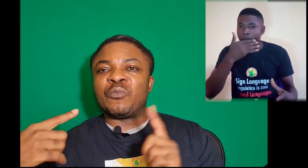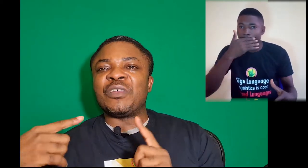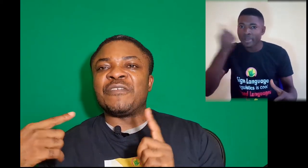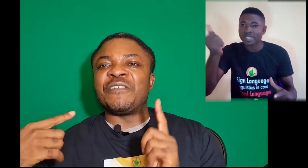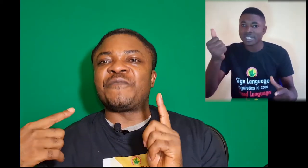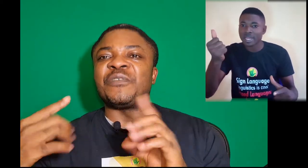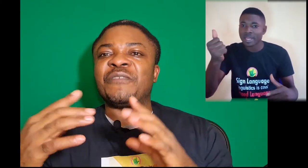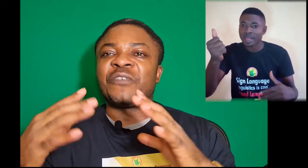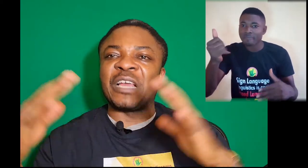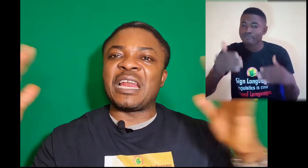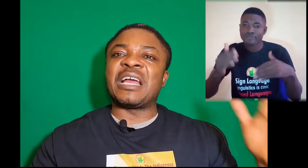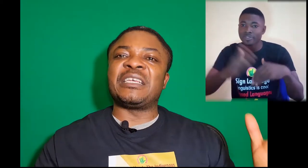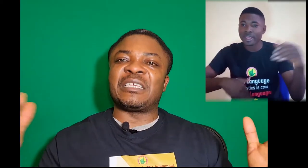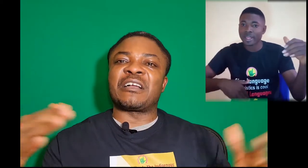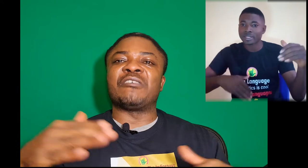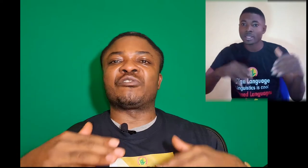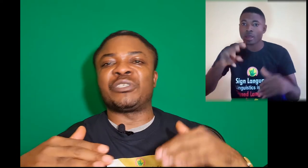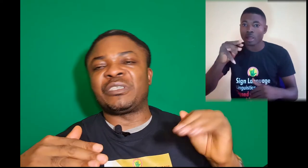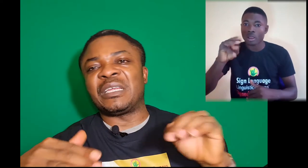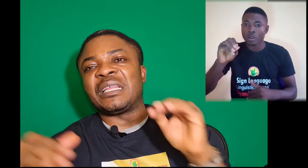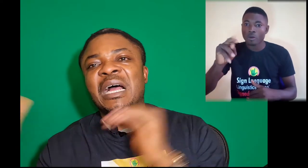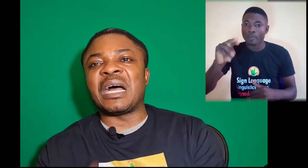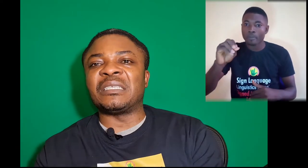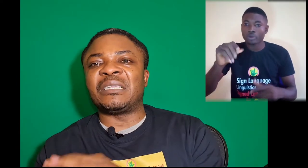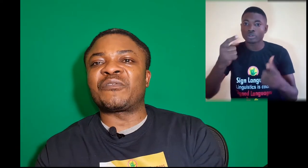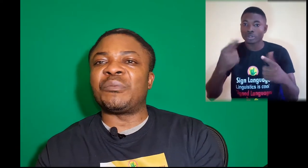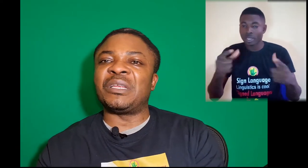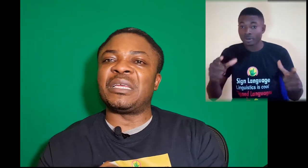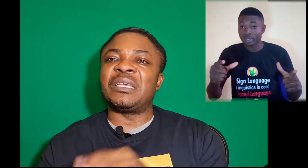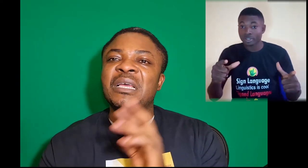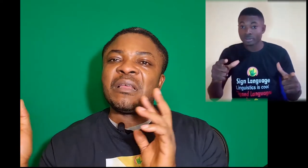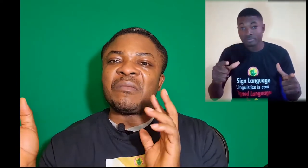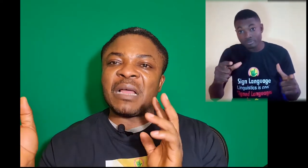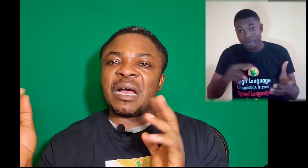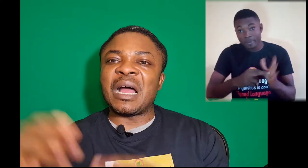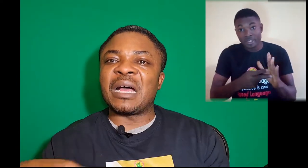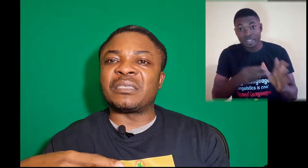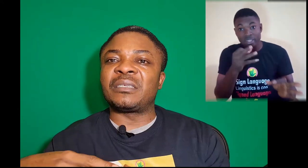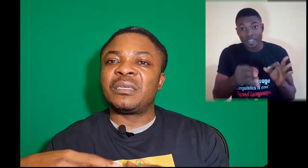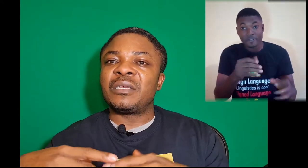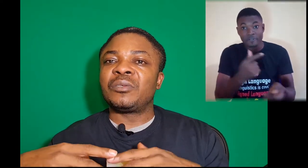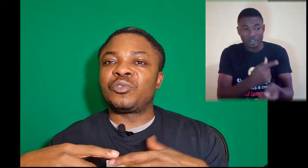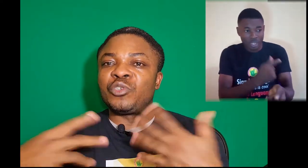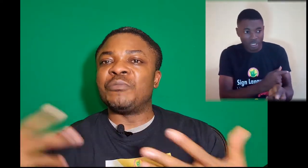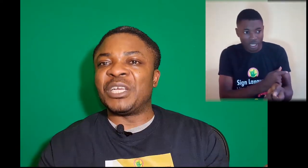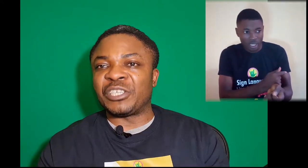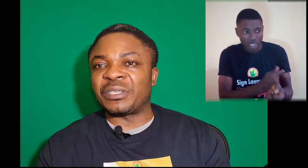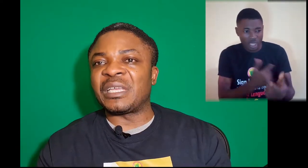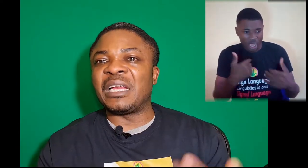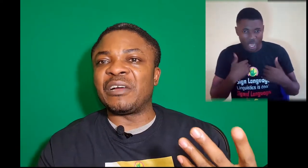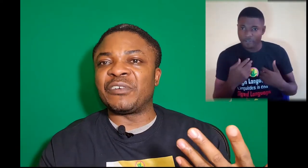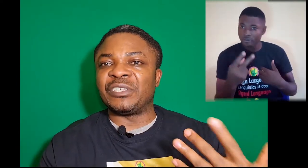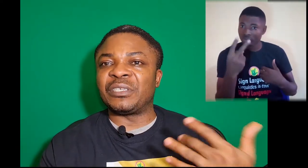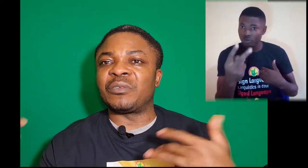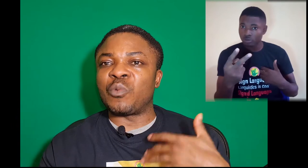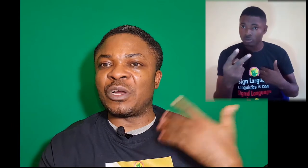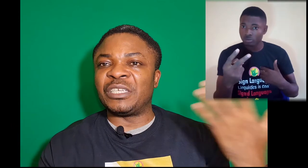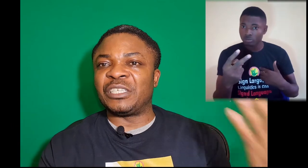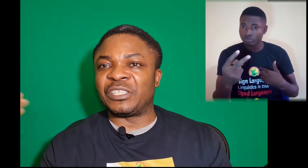if, if Ghana is a country today that has deaf community, that has two major sign languages, one indigenous,